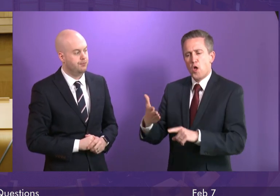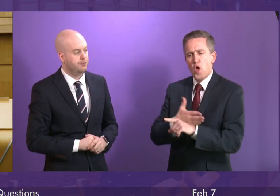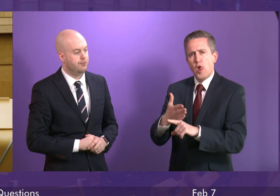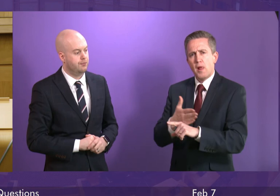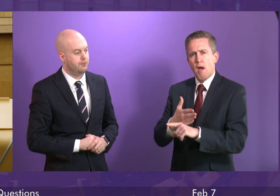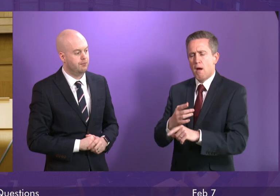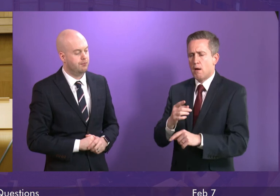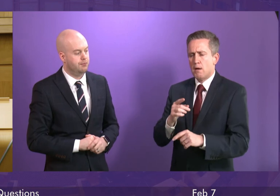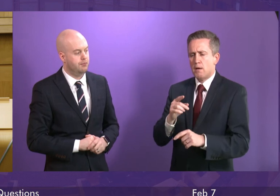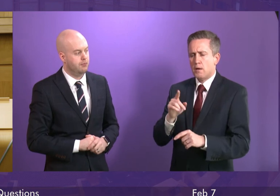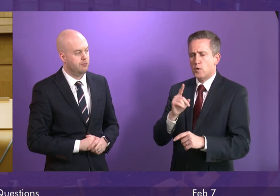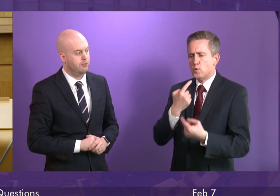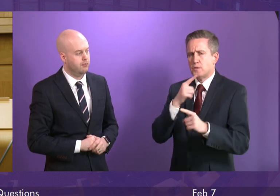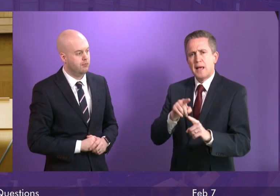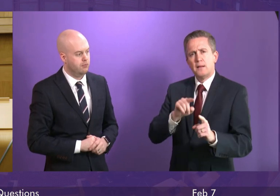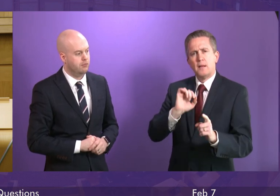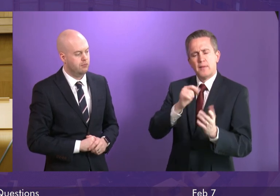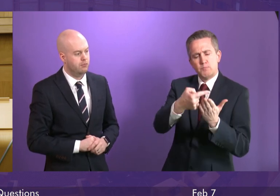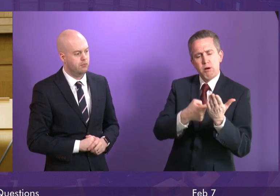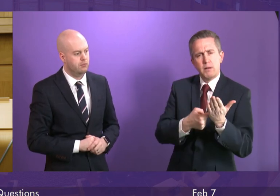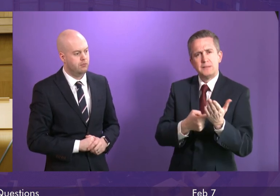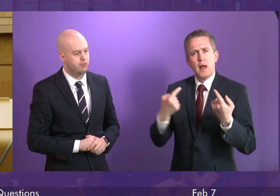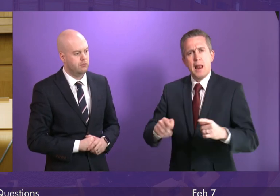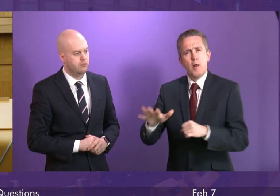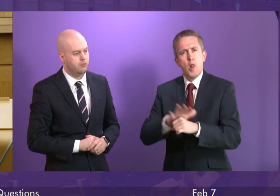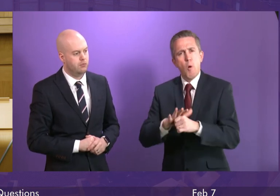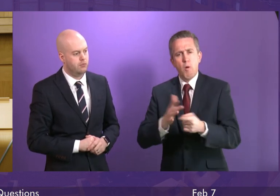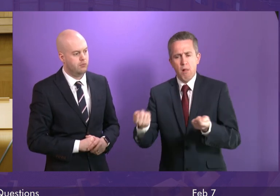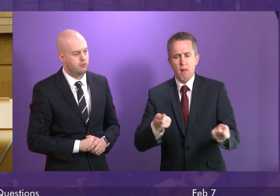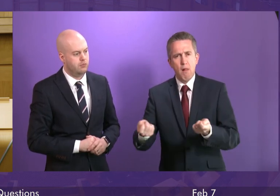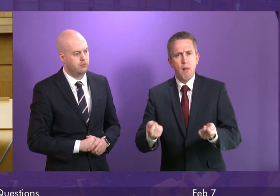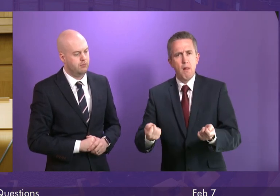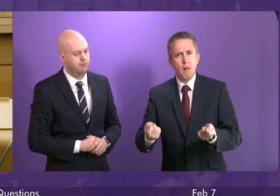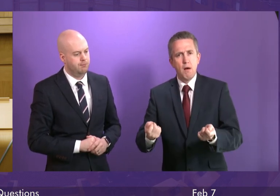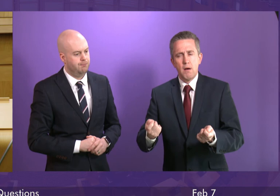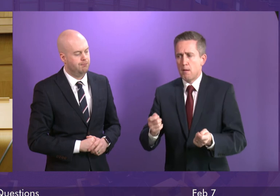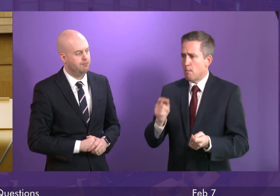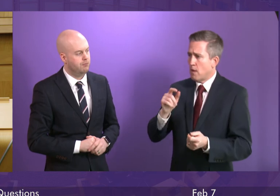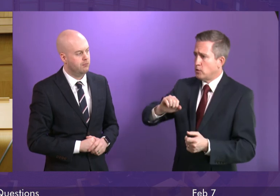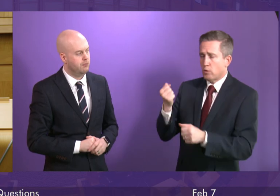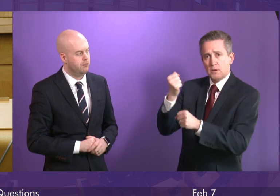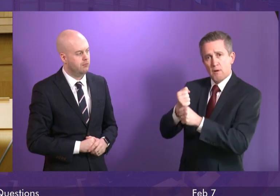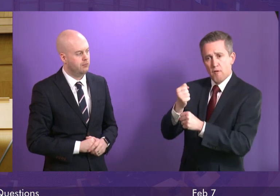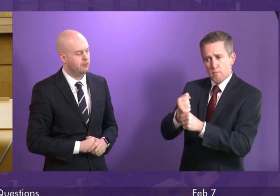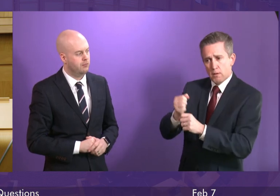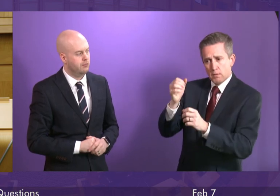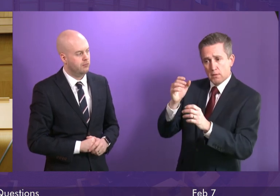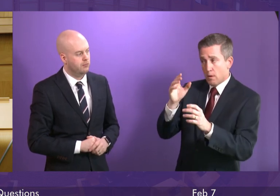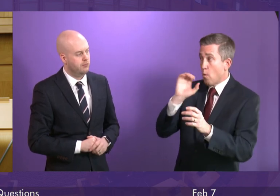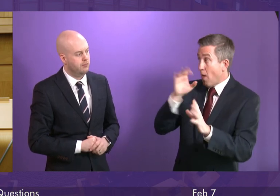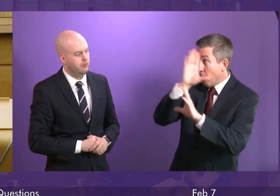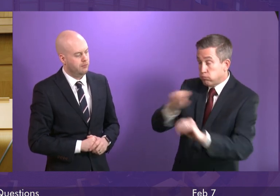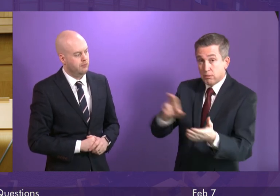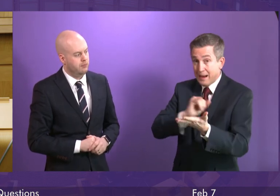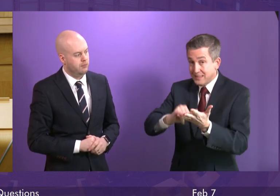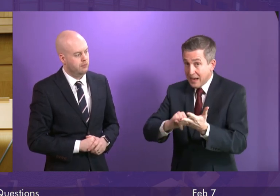claimed this was a policy about localism but the Scottish Government have already decreed from the centre that NHS workers will be exempt,